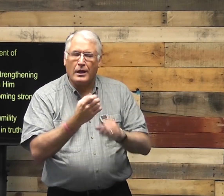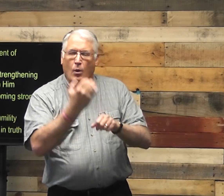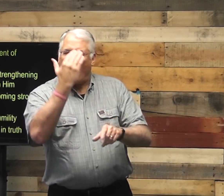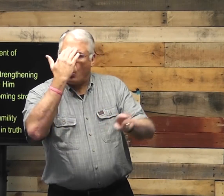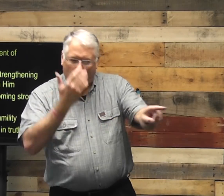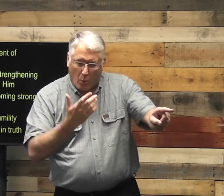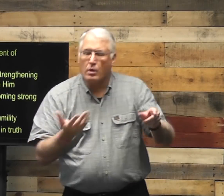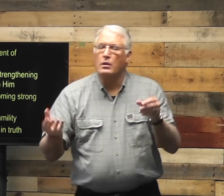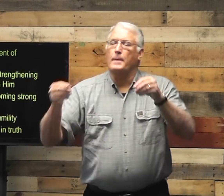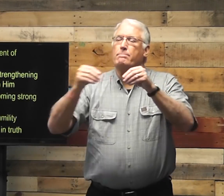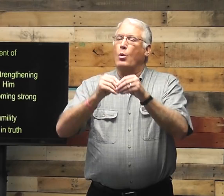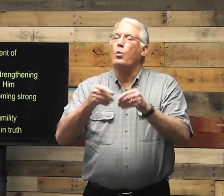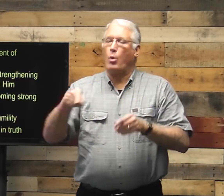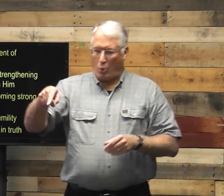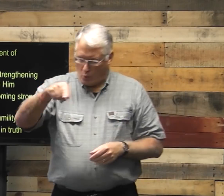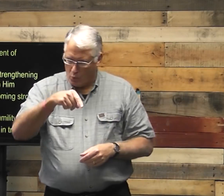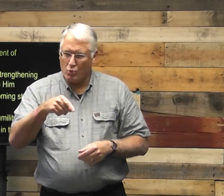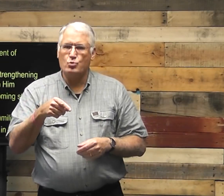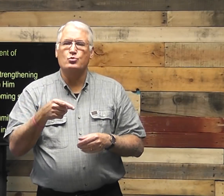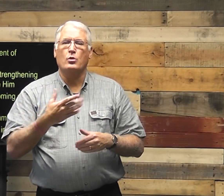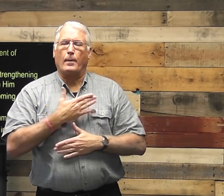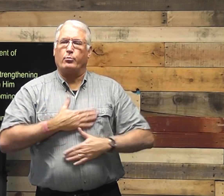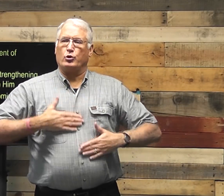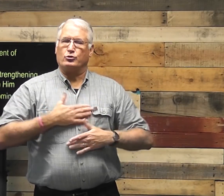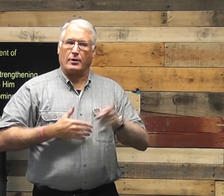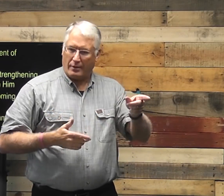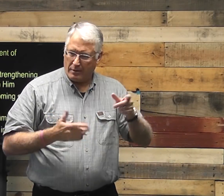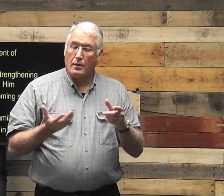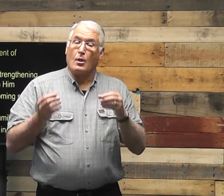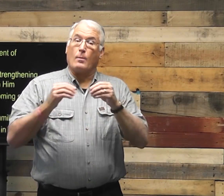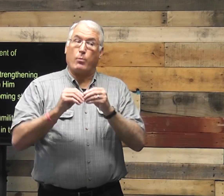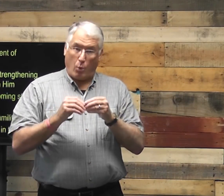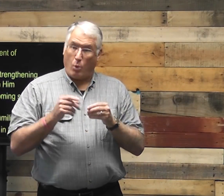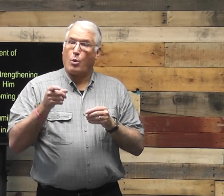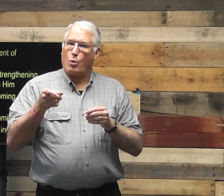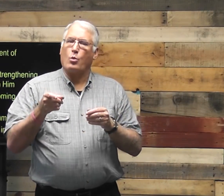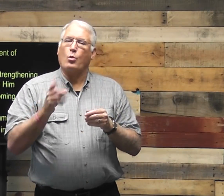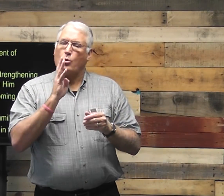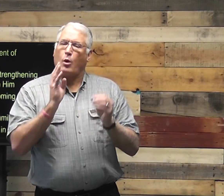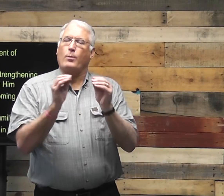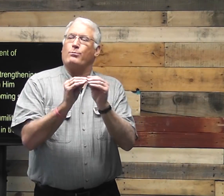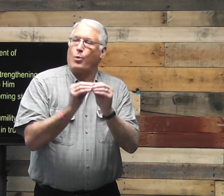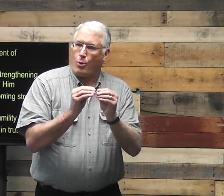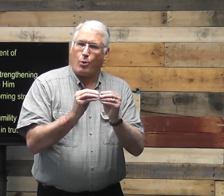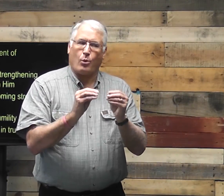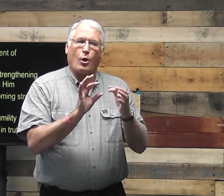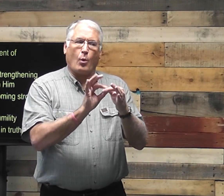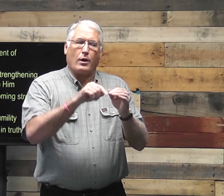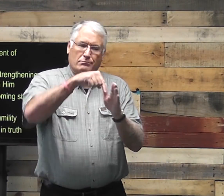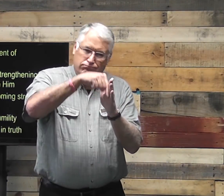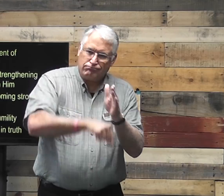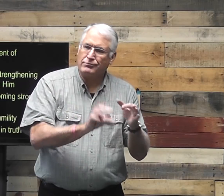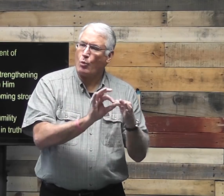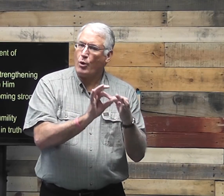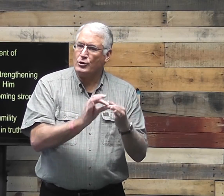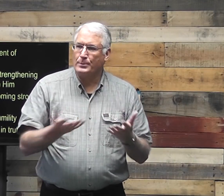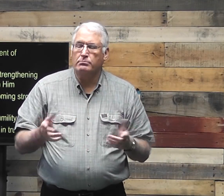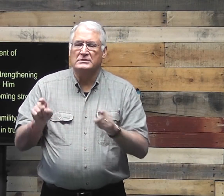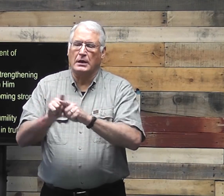all these different things. You get to know them more. And you appreciate them more when you talk and build that